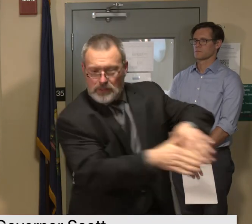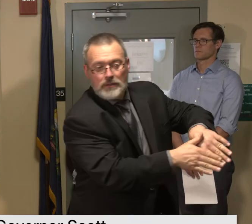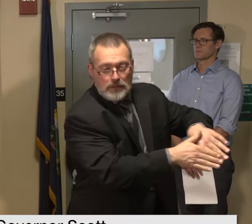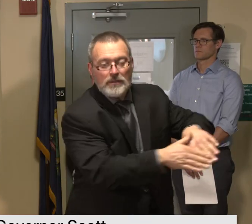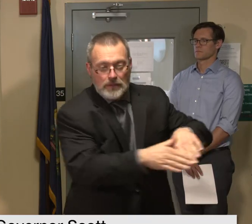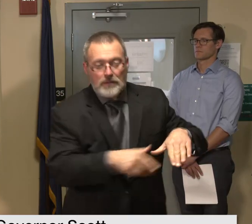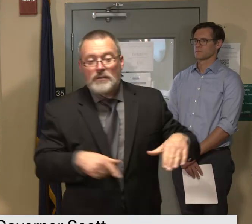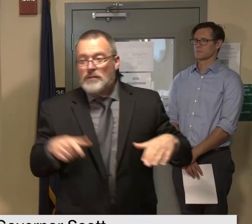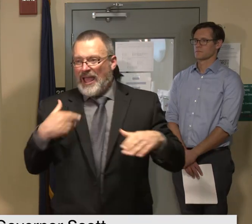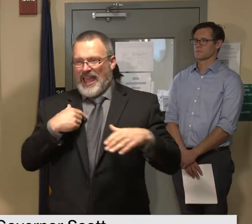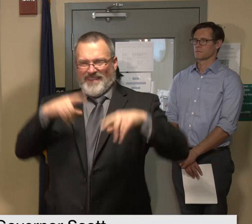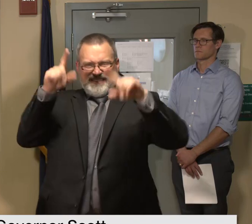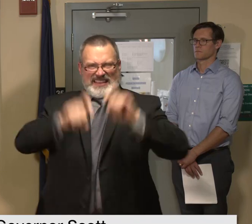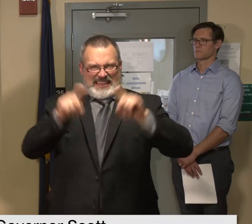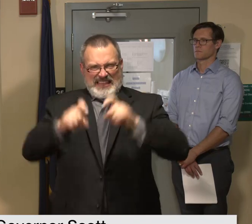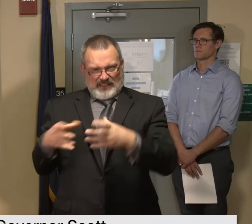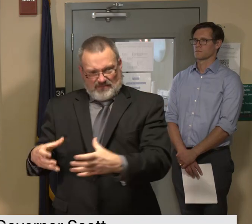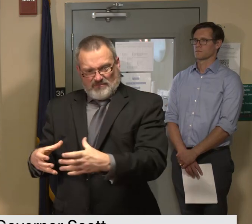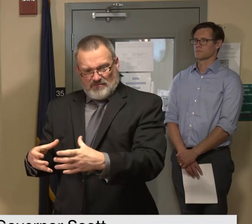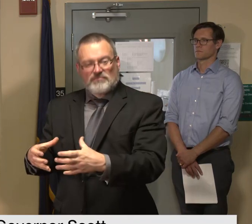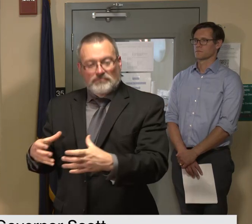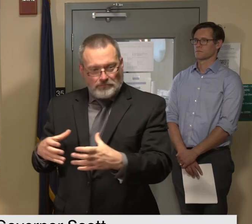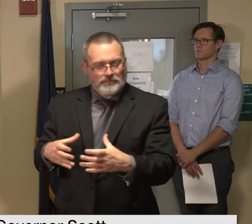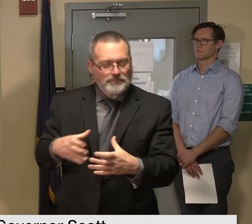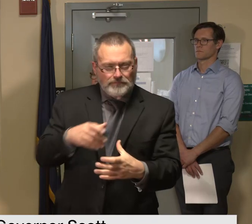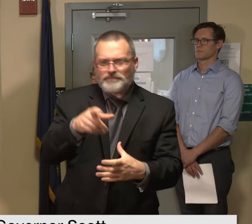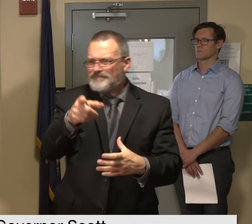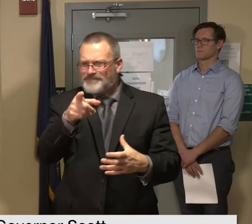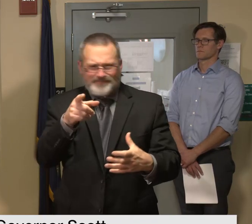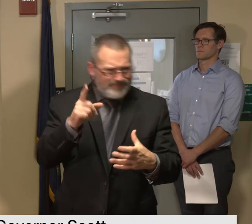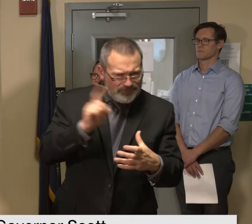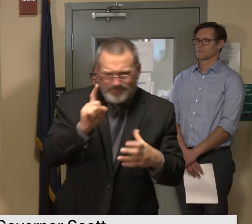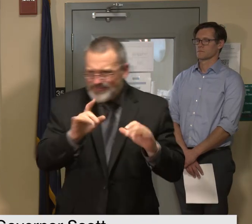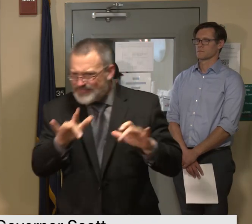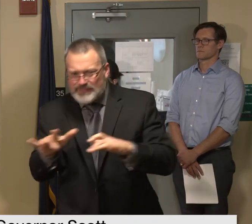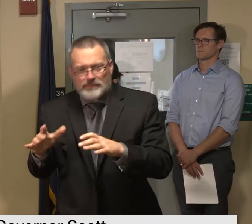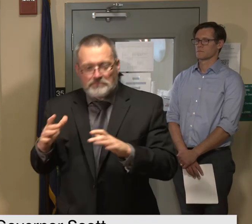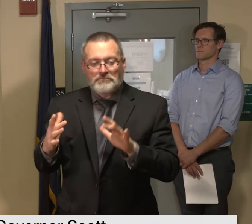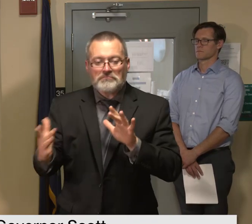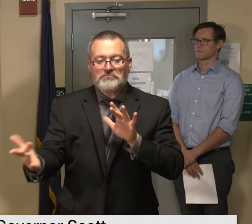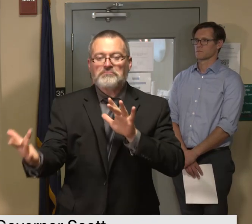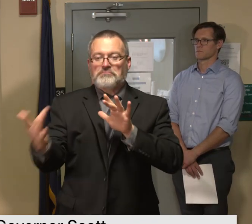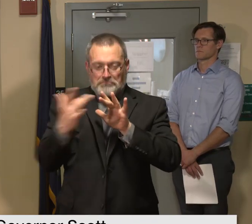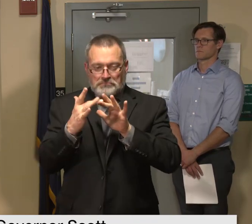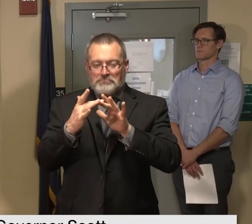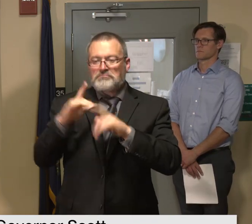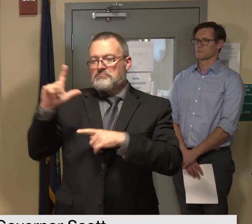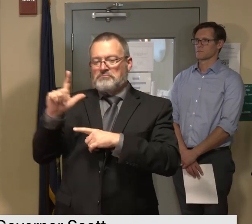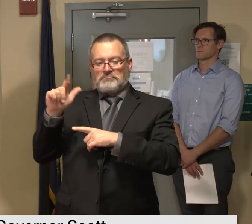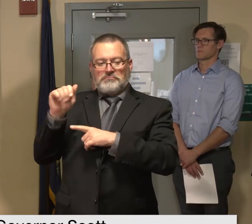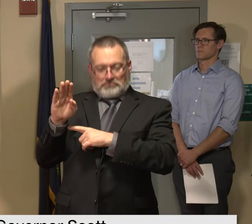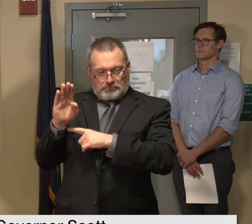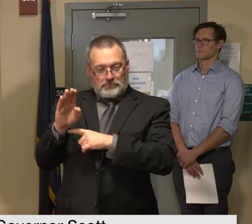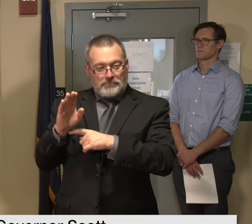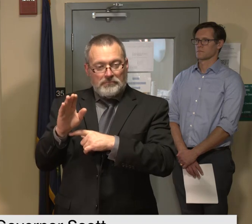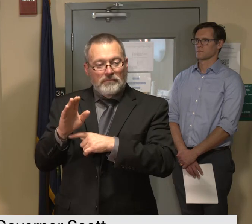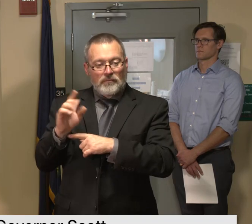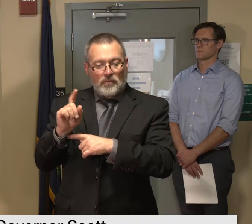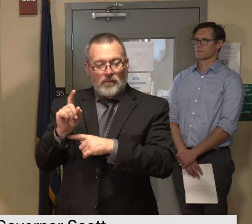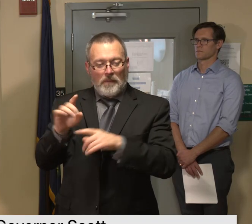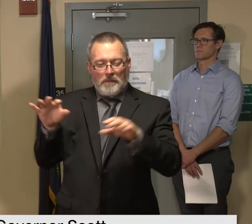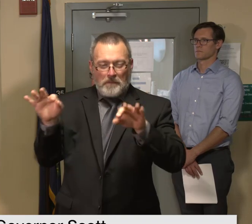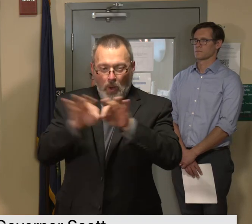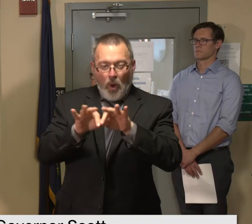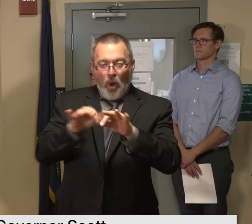our website health vermont.gov or calling our laboratory you can get one by contacting your local